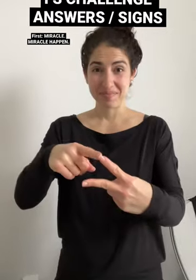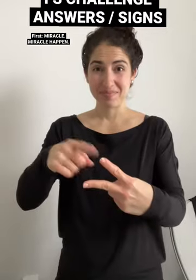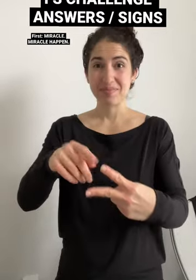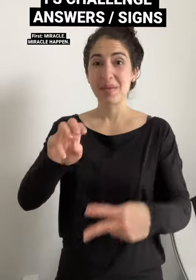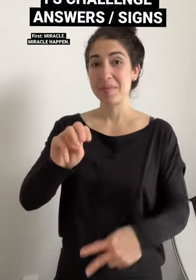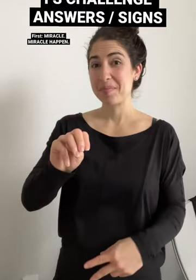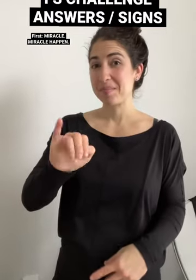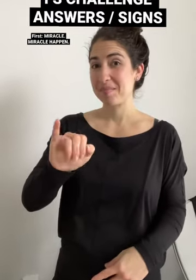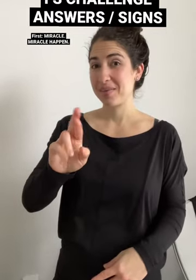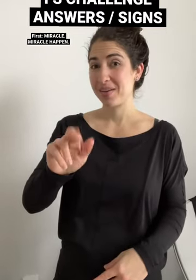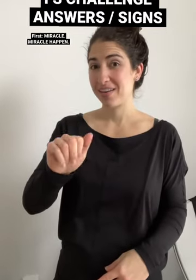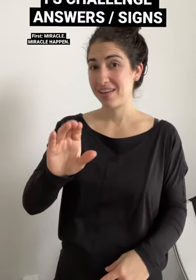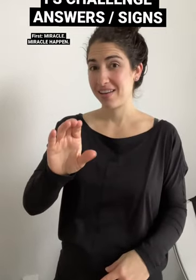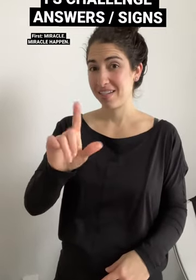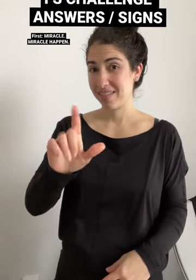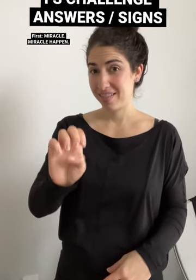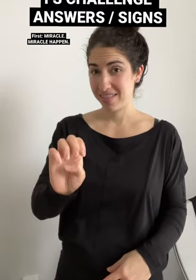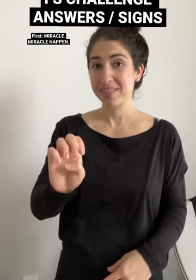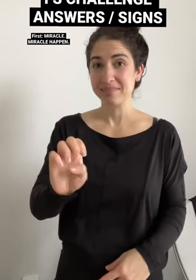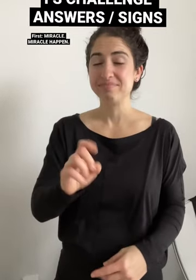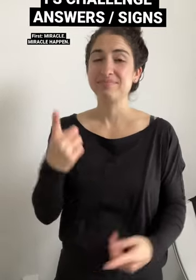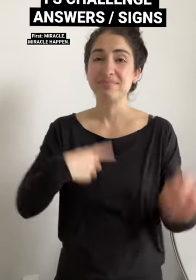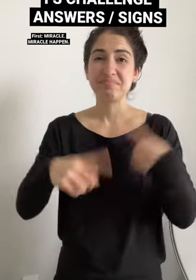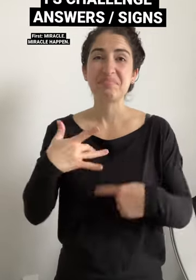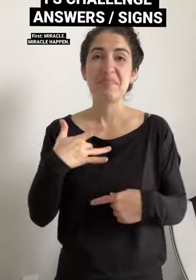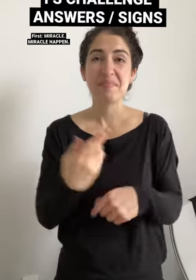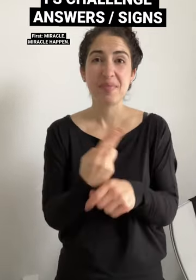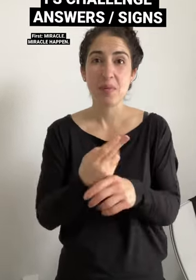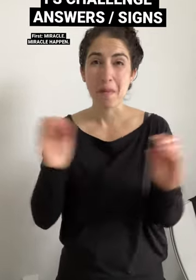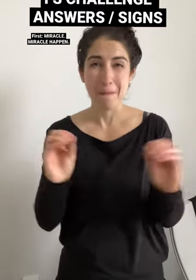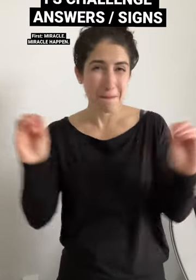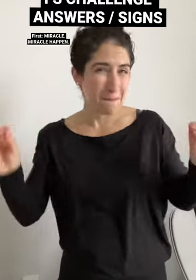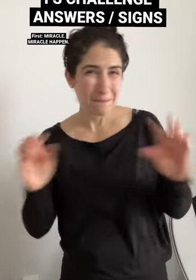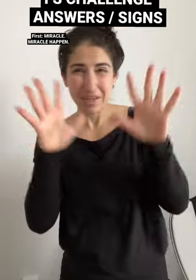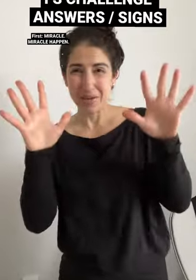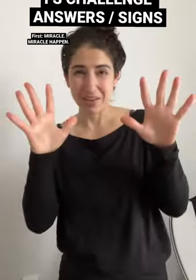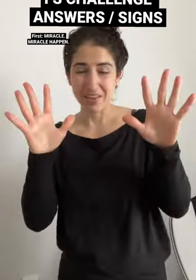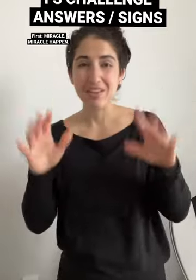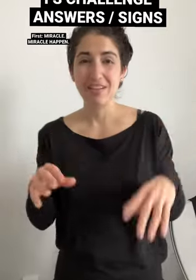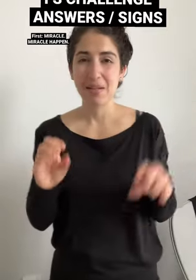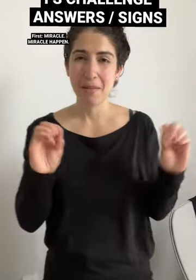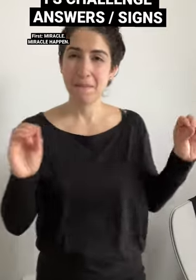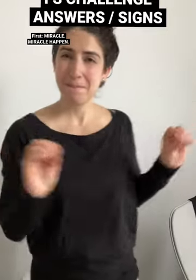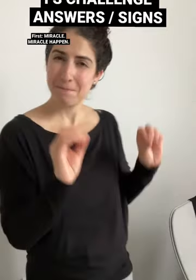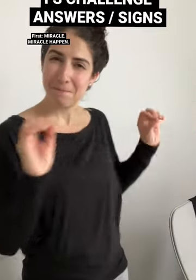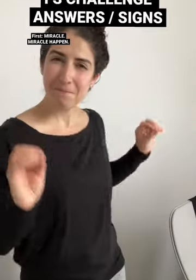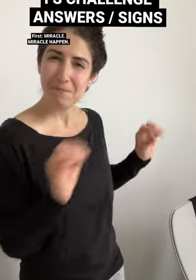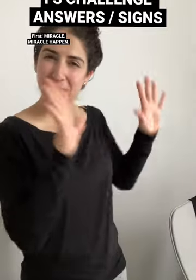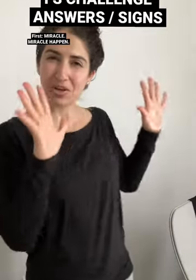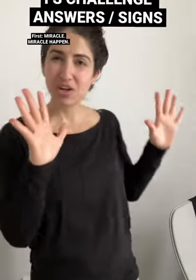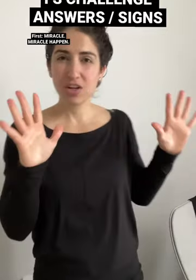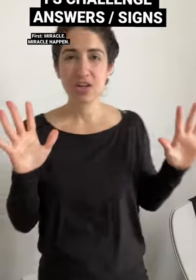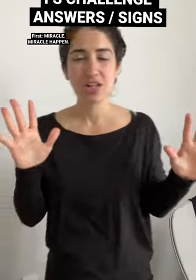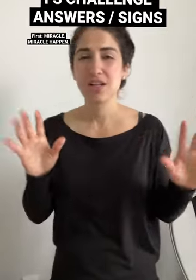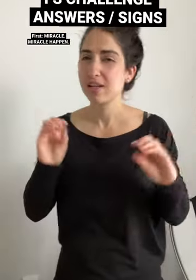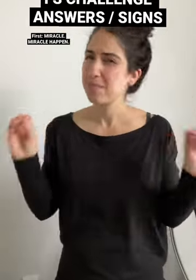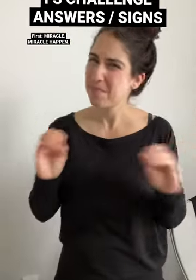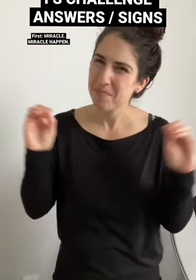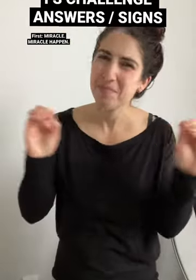The first word, miracle. Sign tends to use miracle. Miracle, like magic,